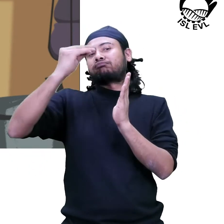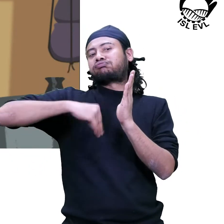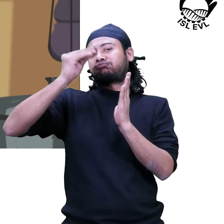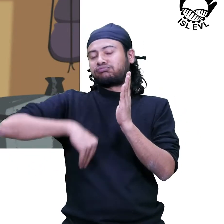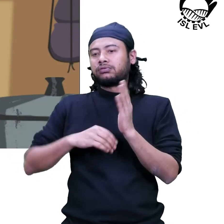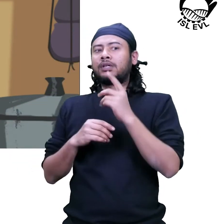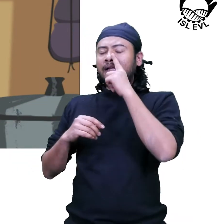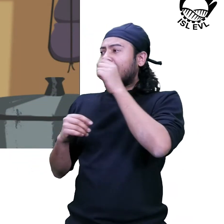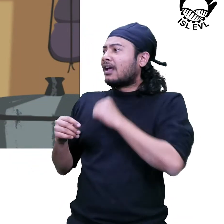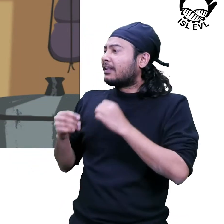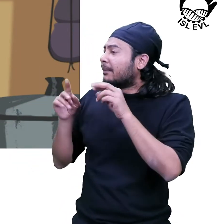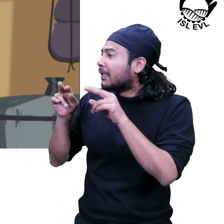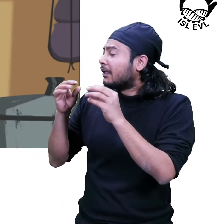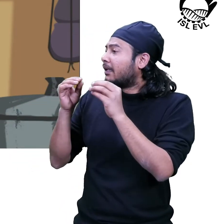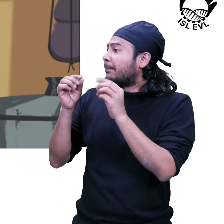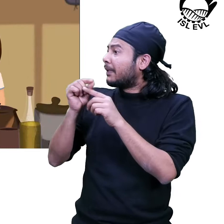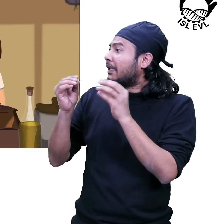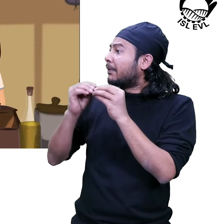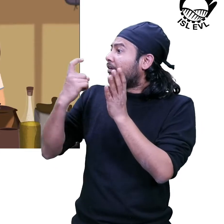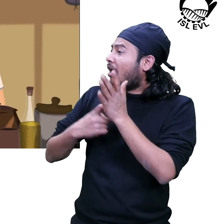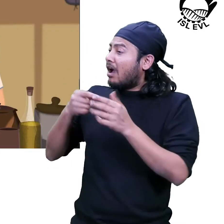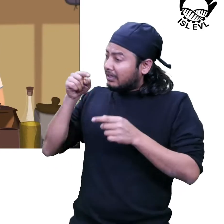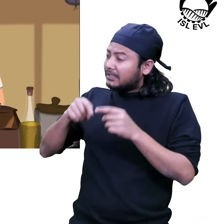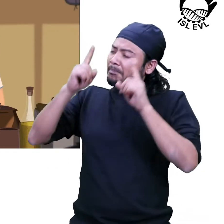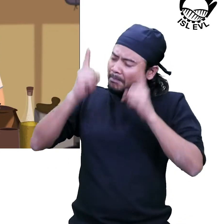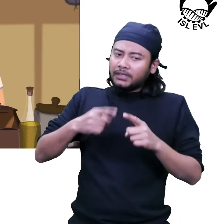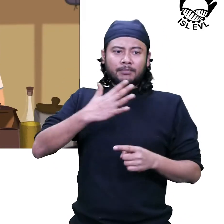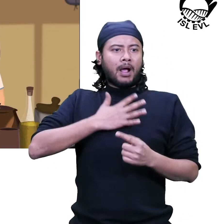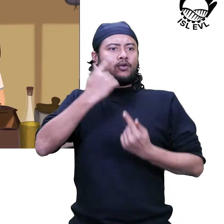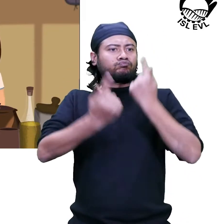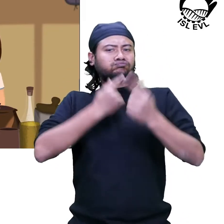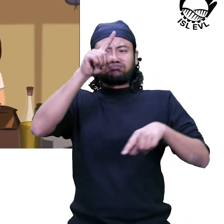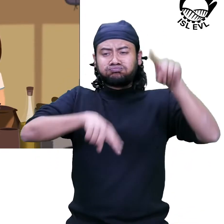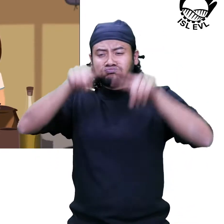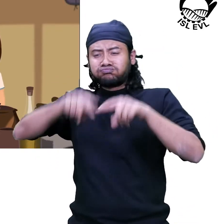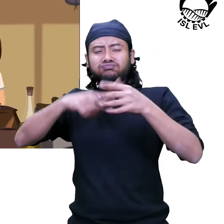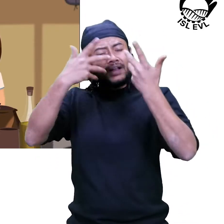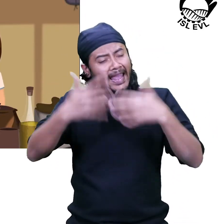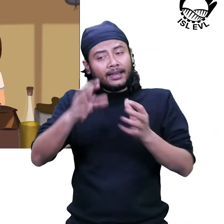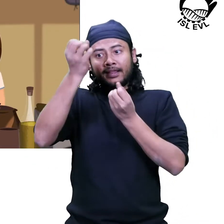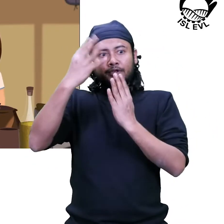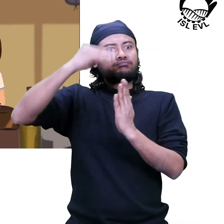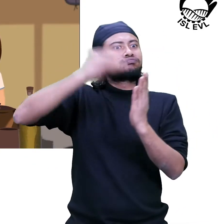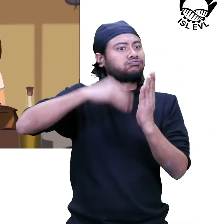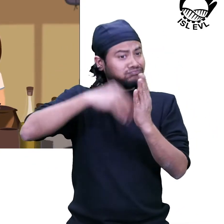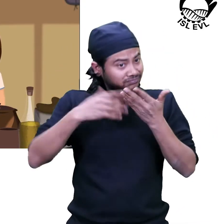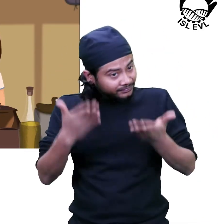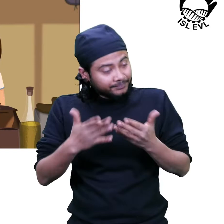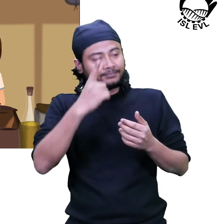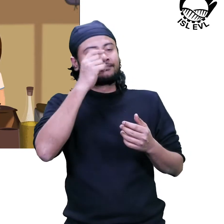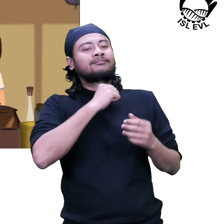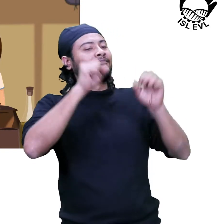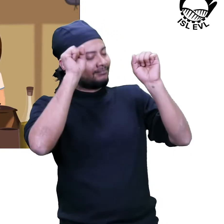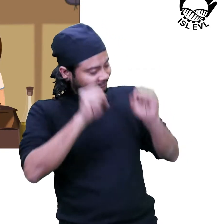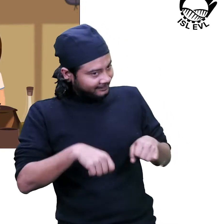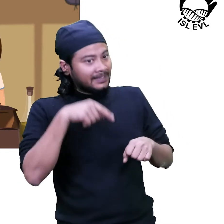biodiversity is recorded in the PBR? Yes, absolutely correct. PBR will not be a one